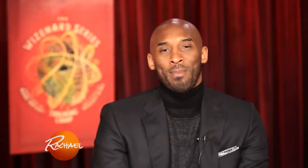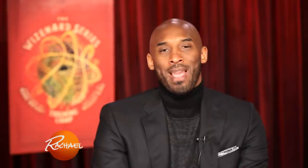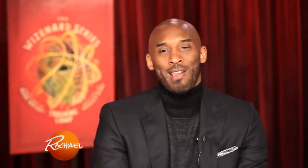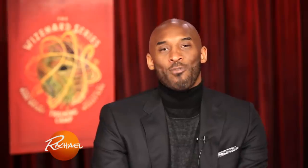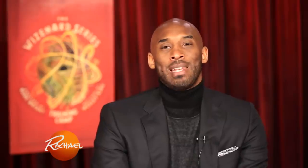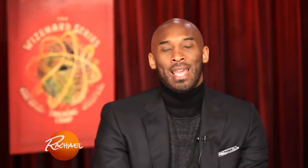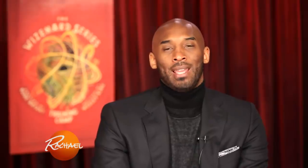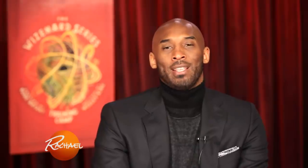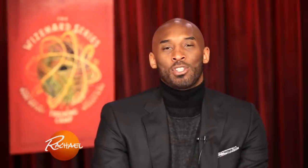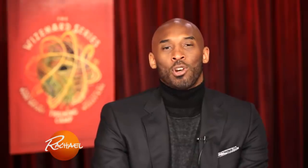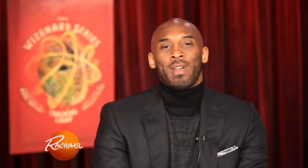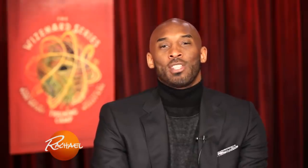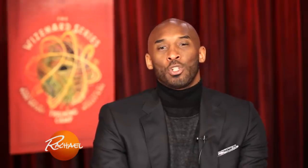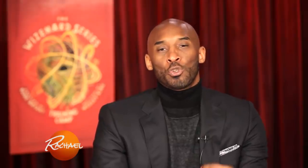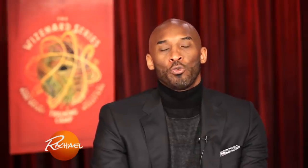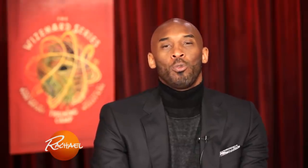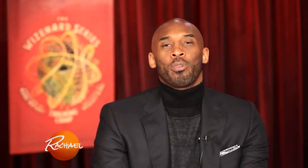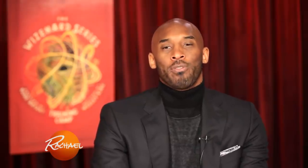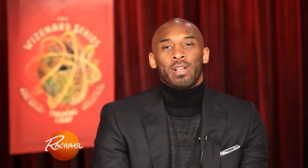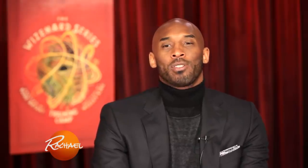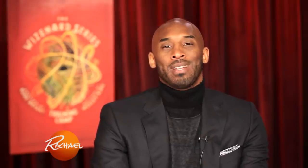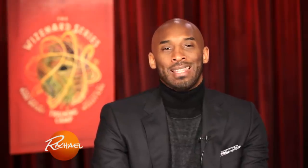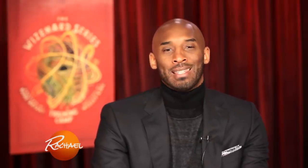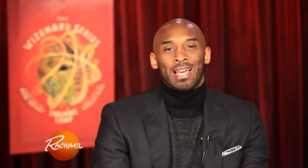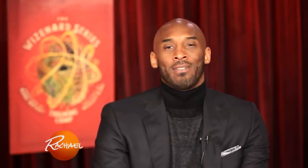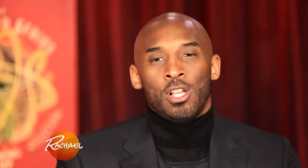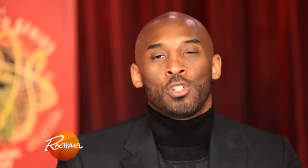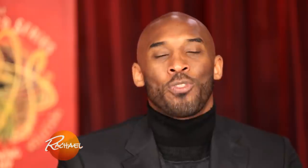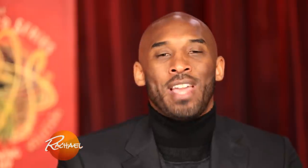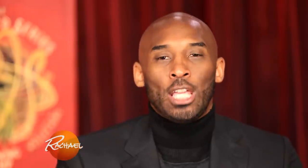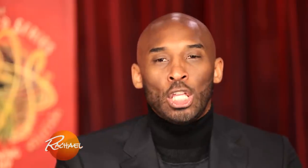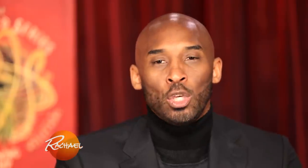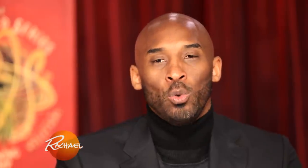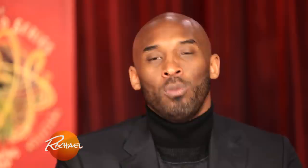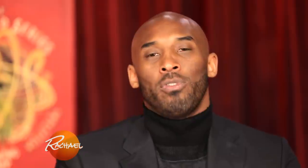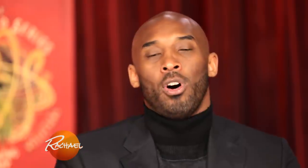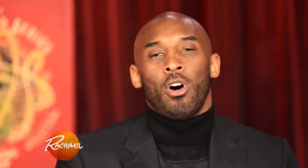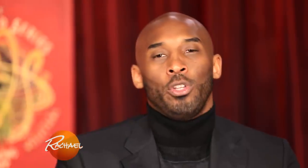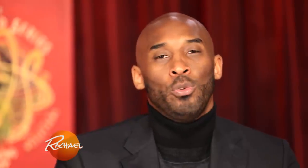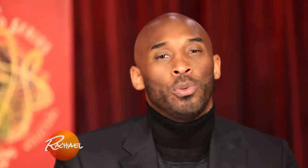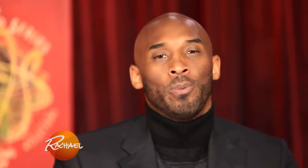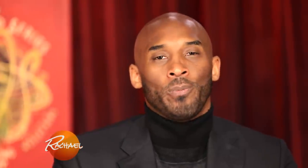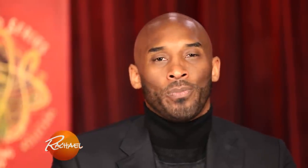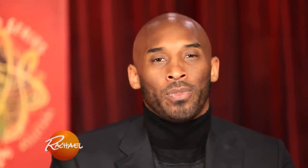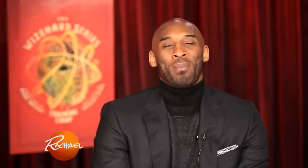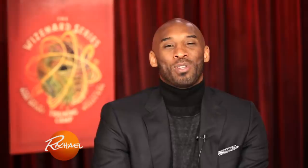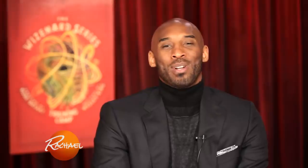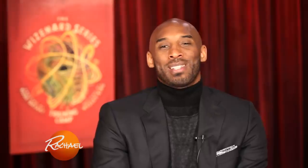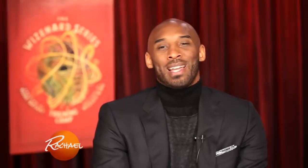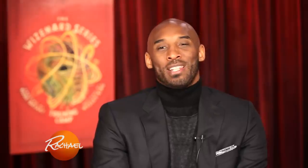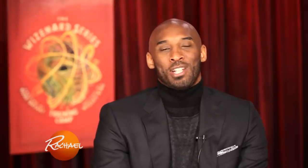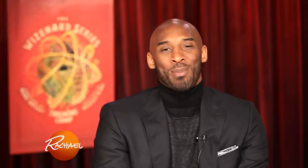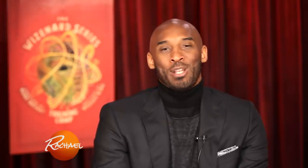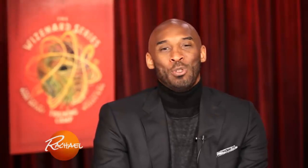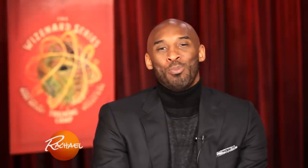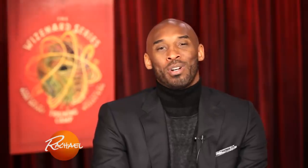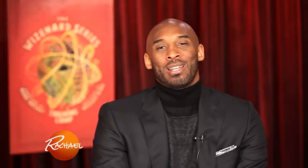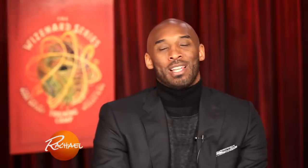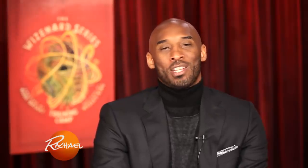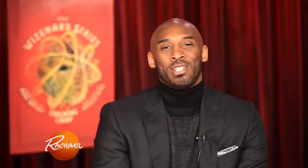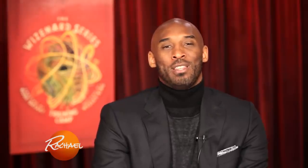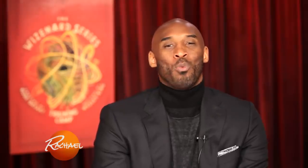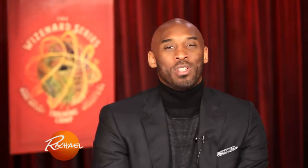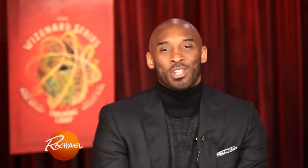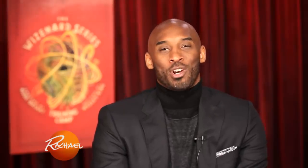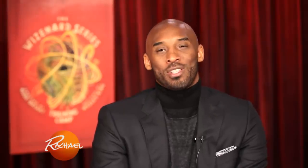inspire your team every day and serve as a true professor in life. So thank you for all you do. I'm so excited to share my new